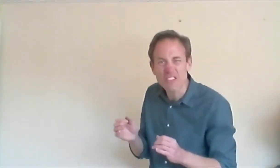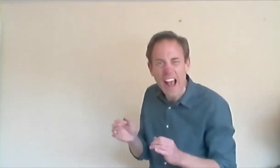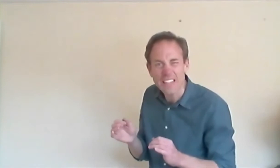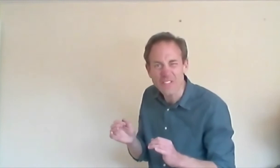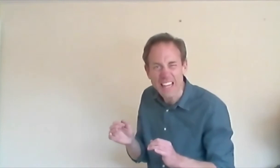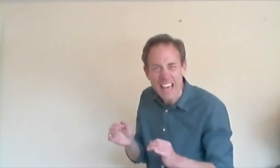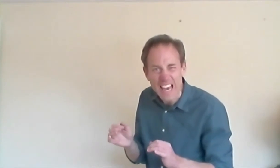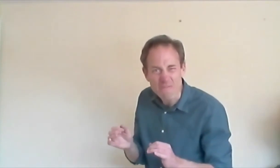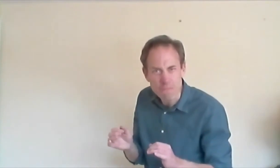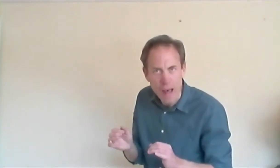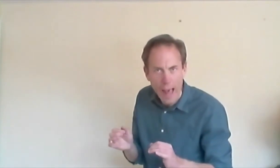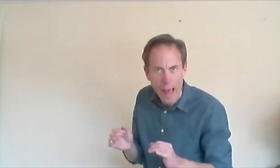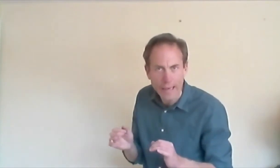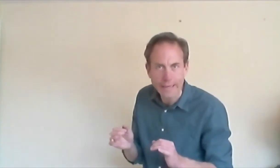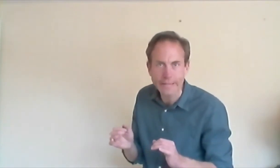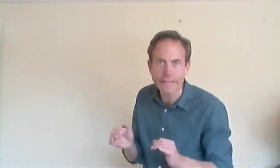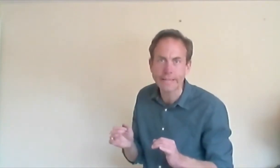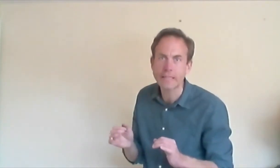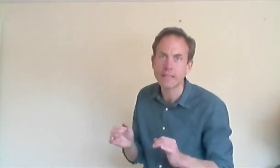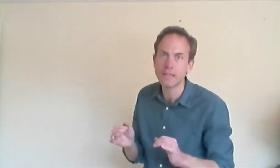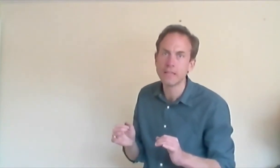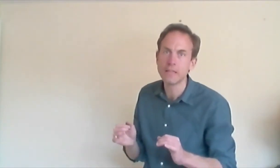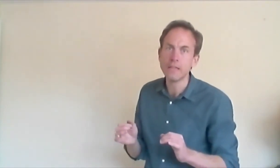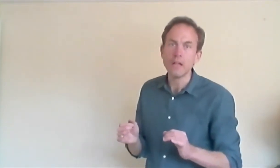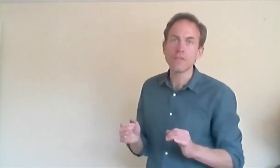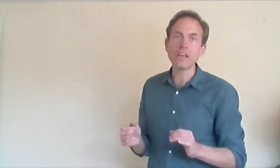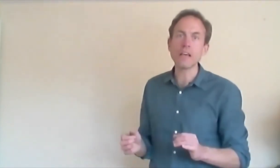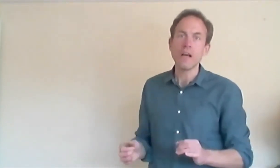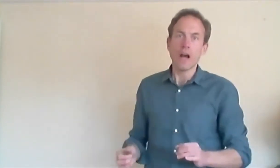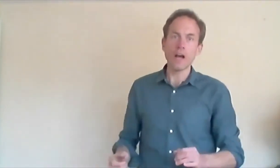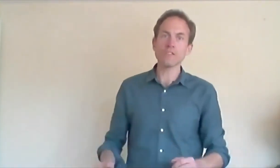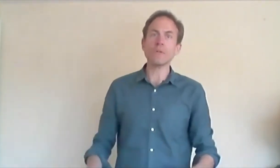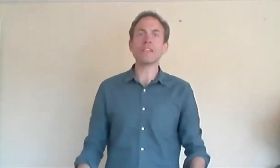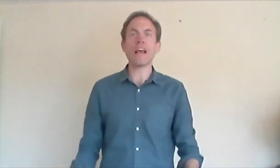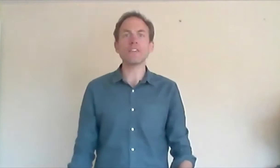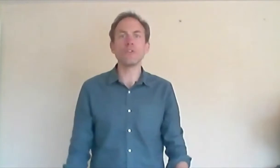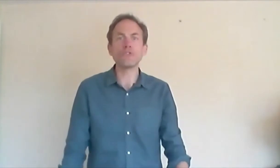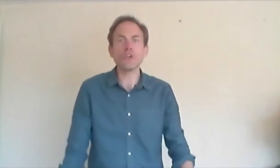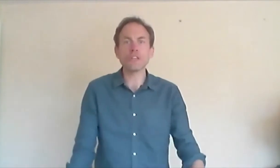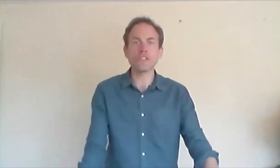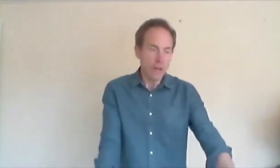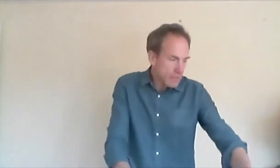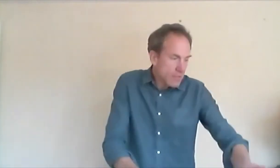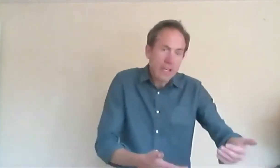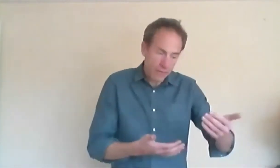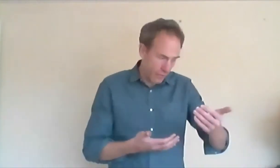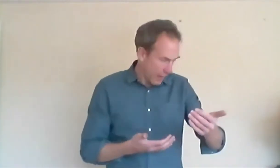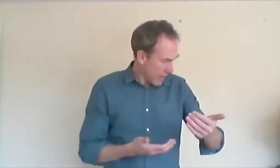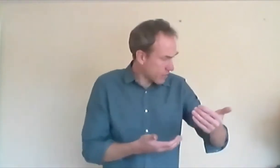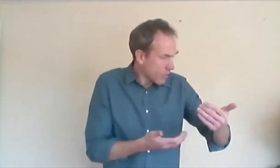rightfully mine. The husband had no choice but to give his